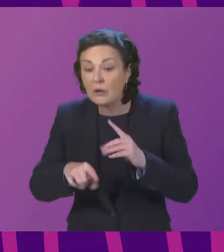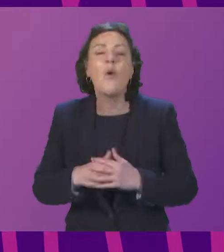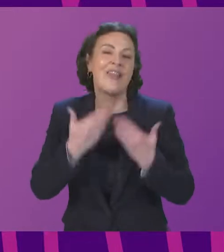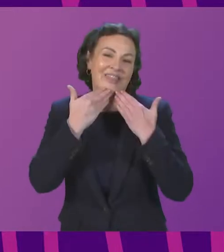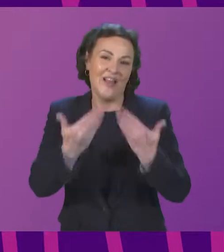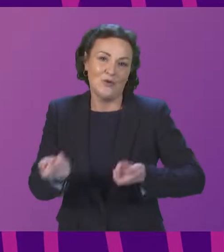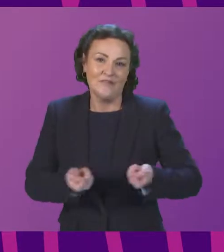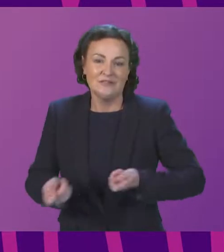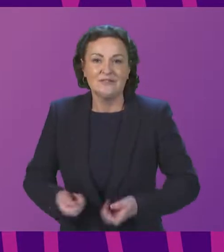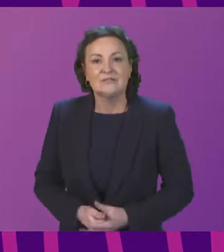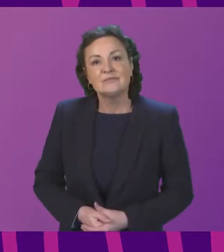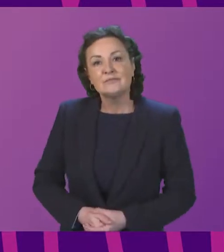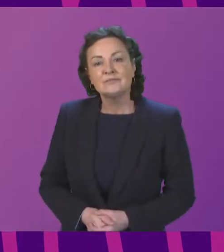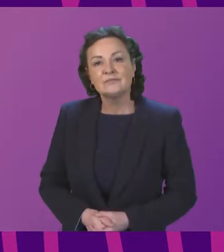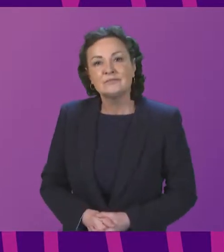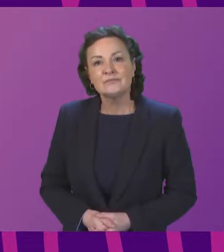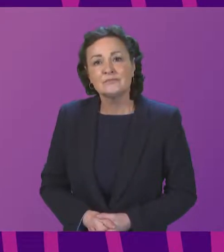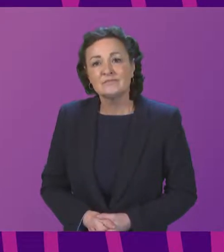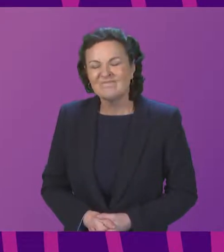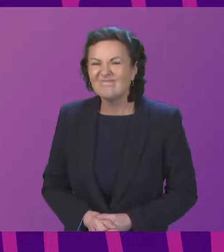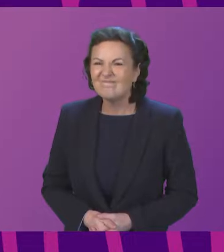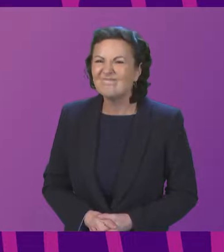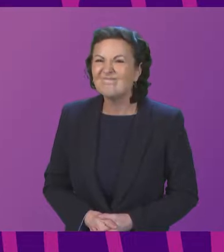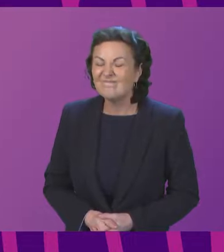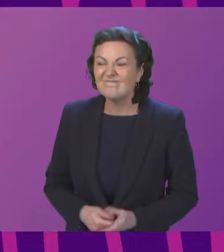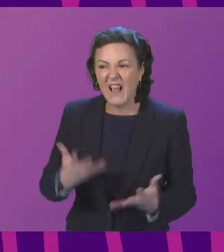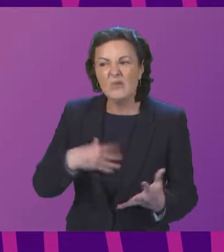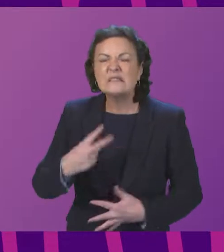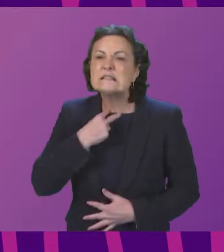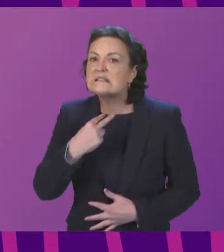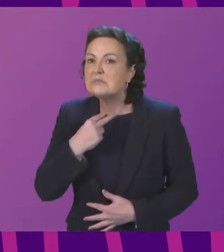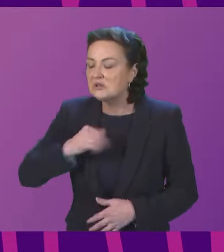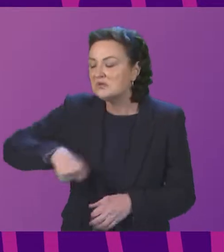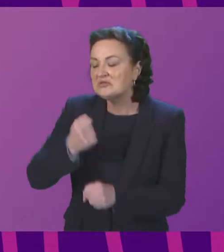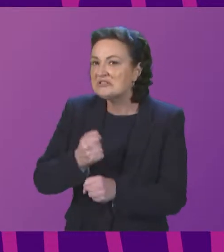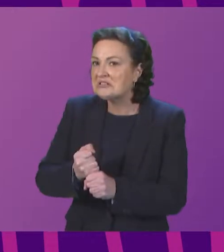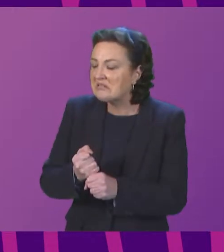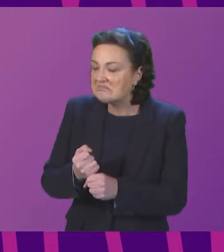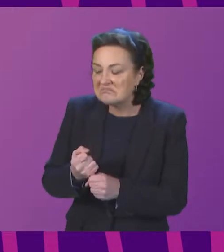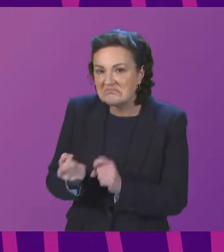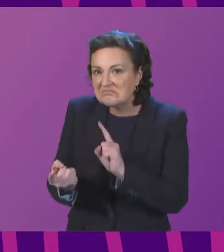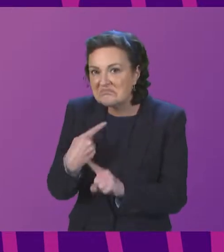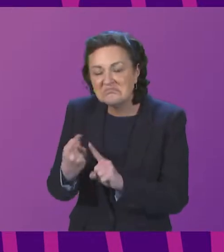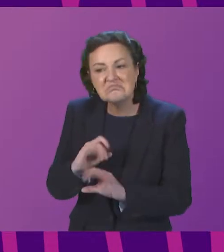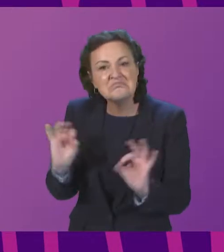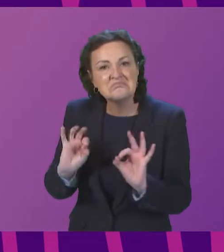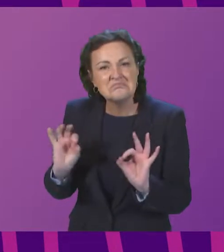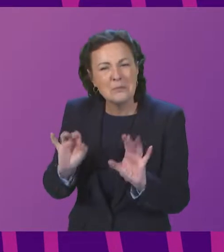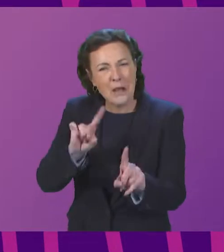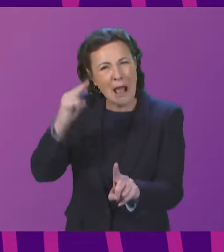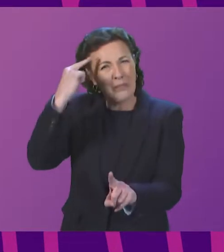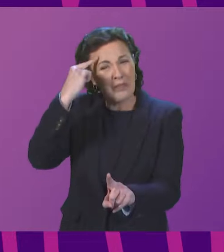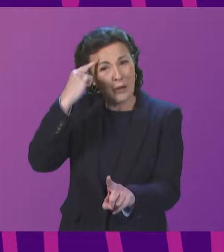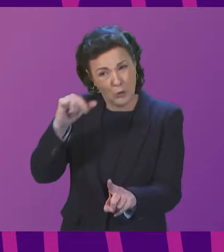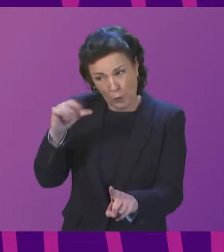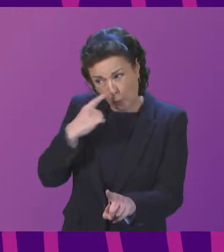convener. Like yourself I was disappointed that we didn't get anything back from the Scottish government. I'm just wondering if we could invite the cabinet